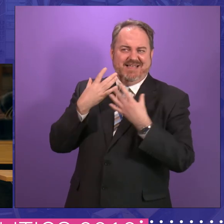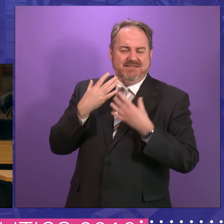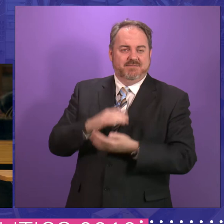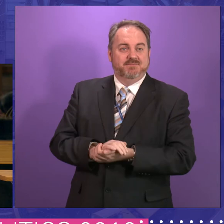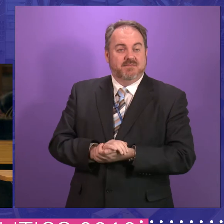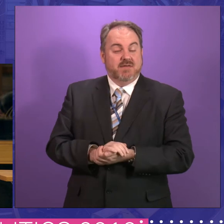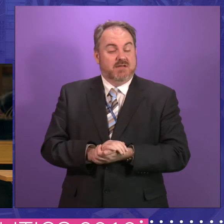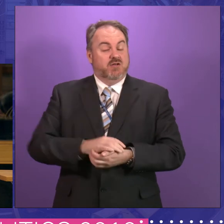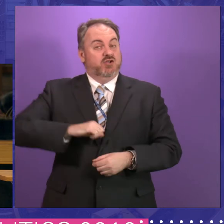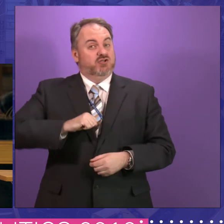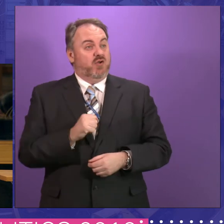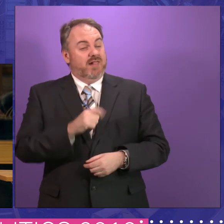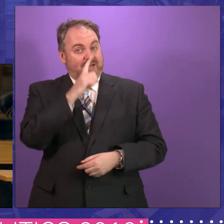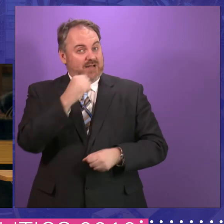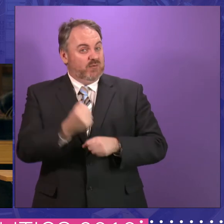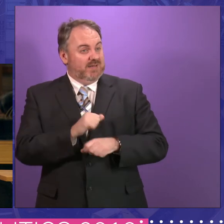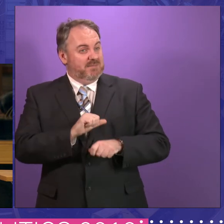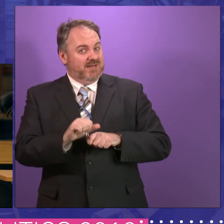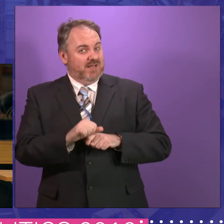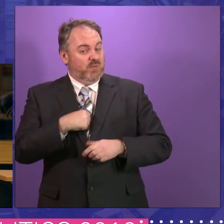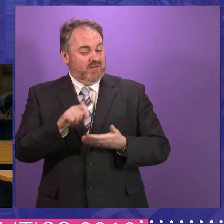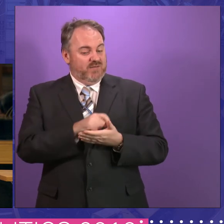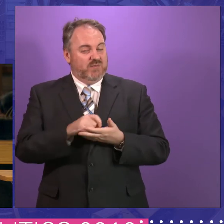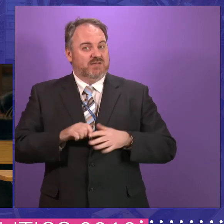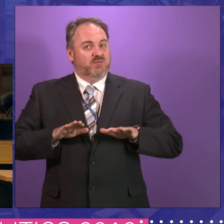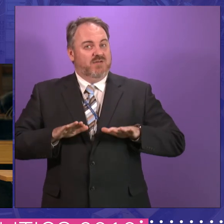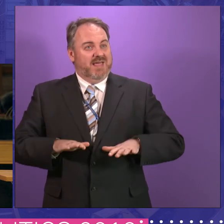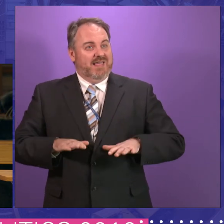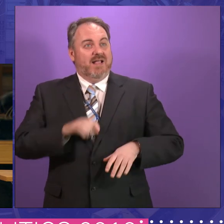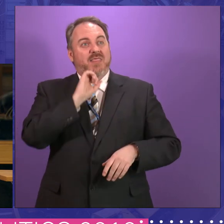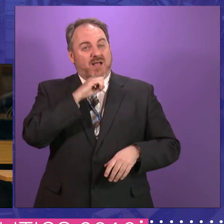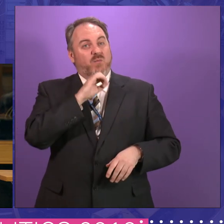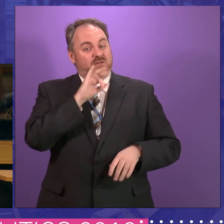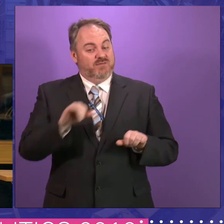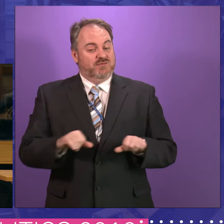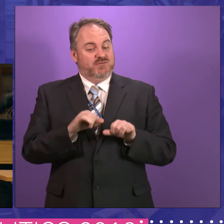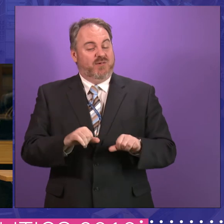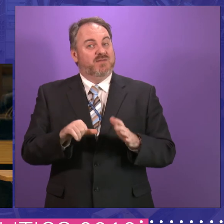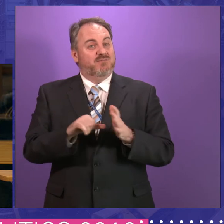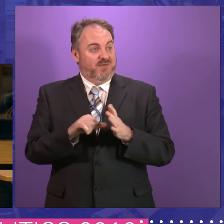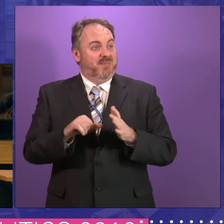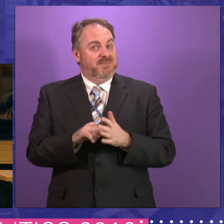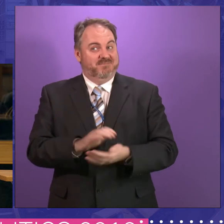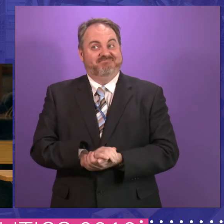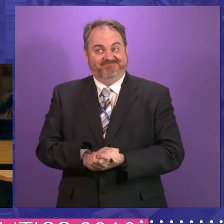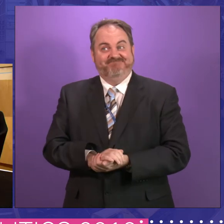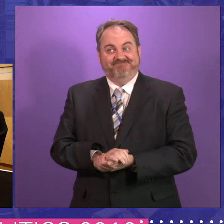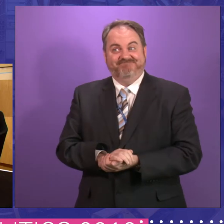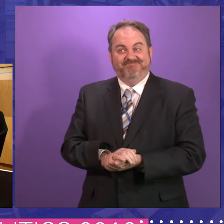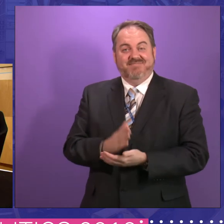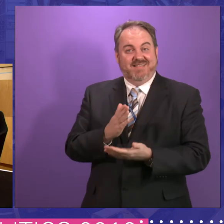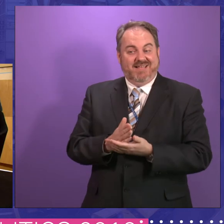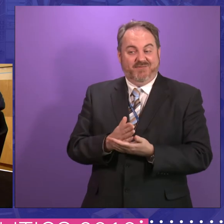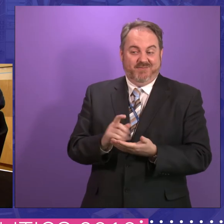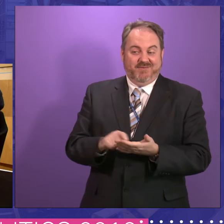it better, we just have to remember we voted to remain. That would have solved a big problem, um, in Scotland, as we did in terms of the